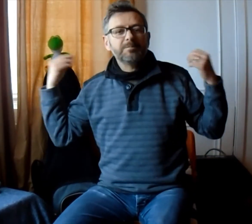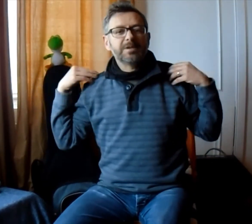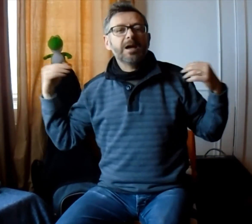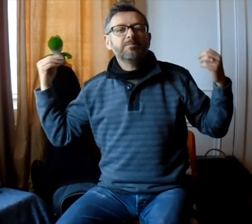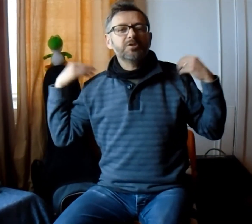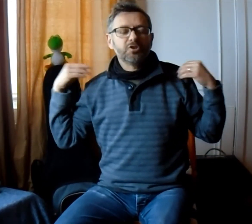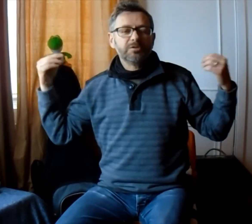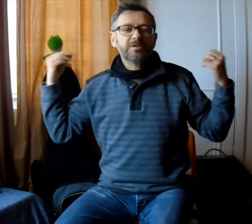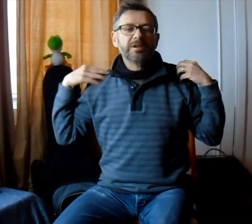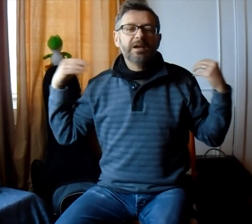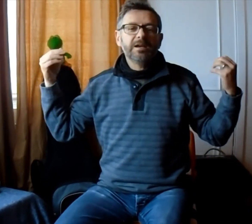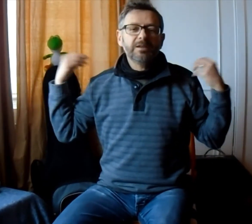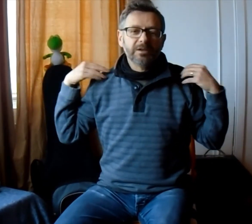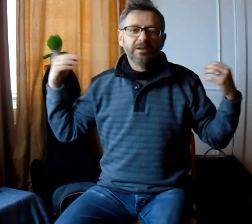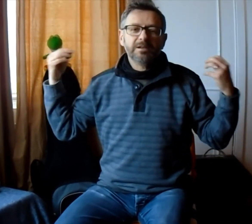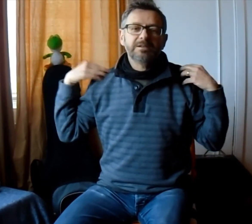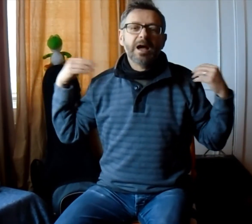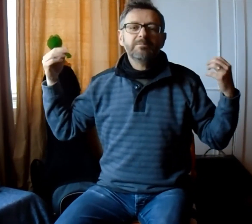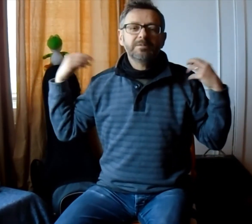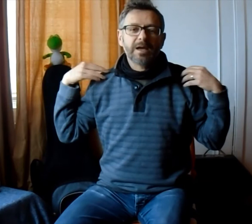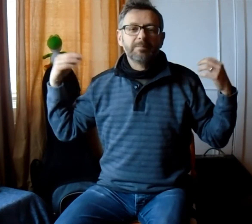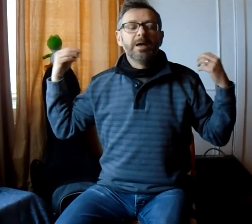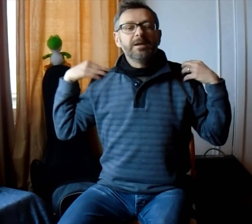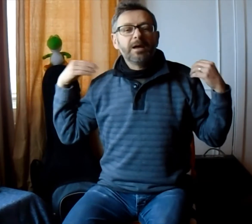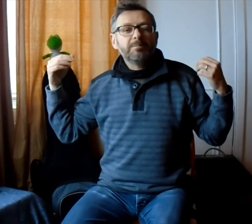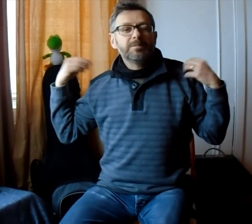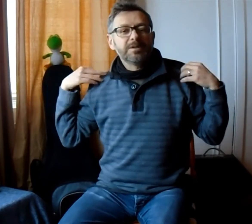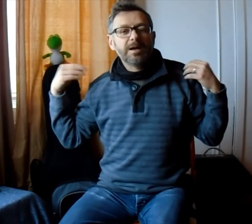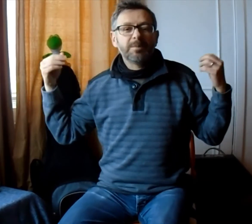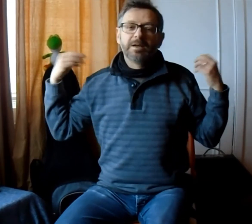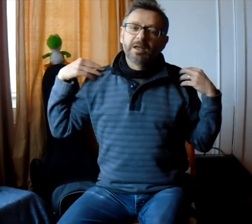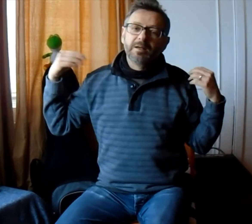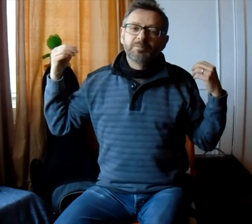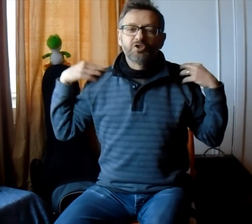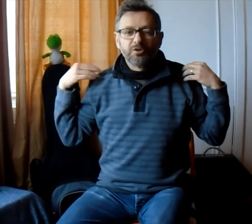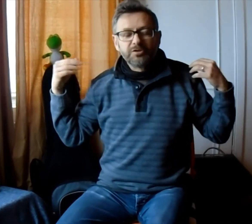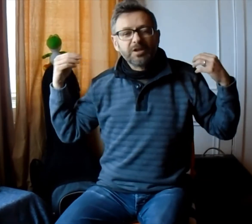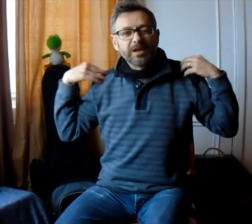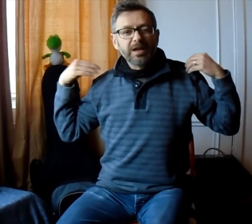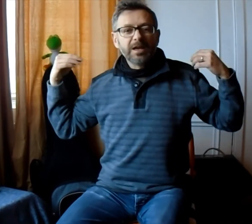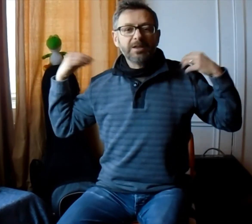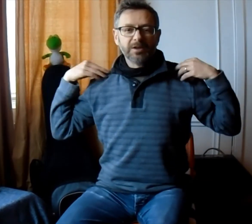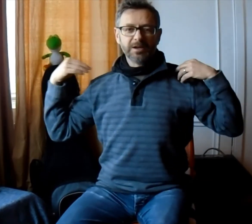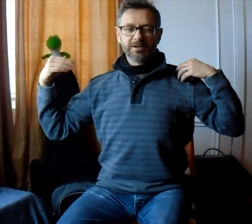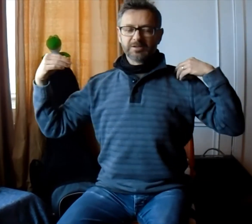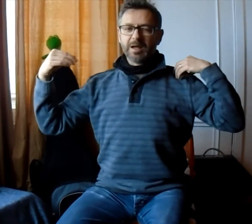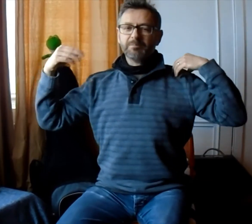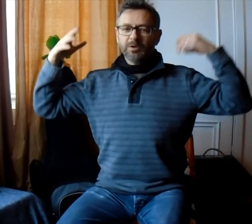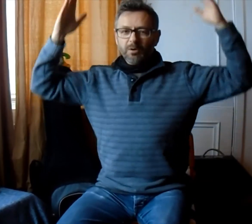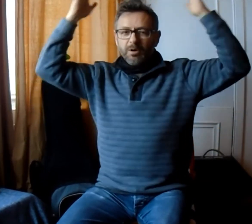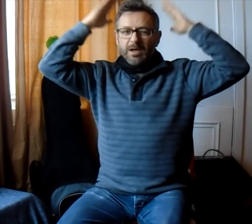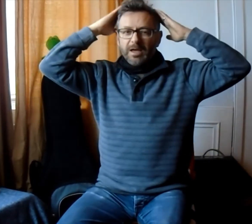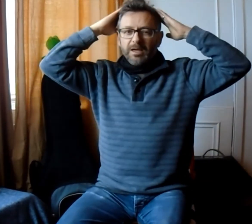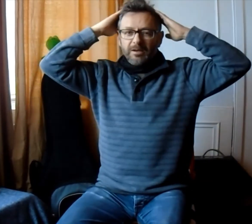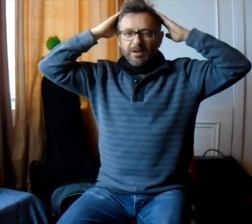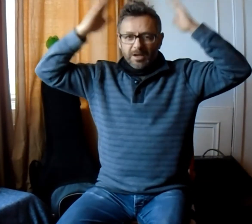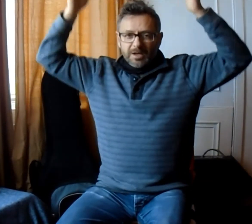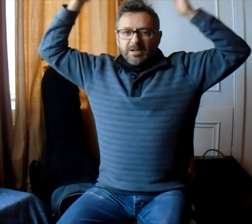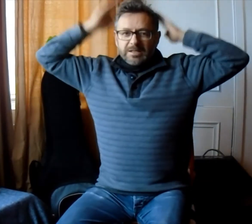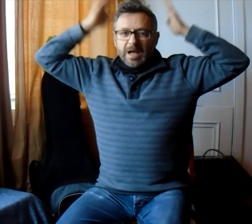your shoulders together. Tap your head. Tap,